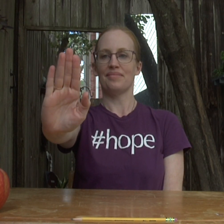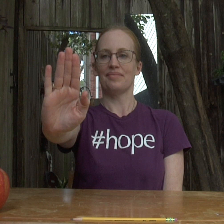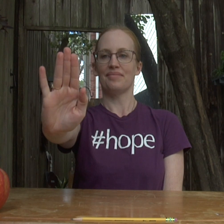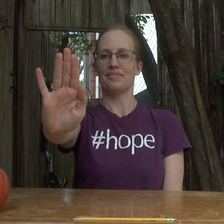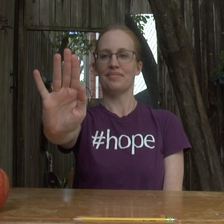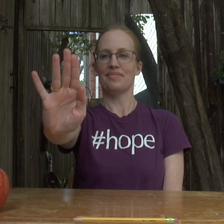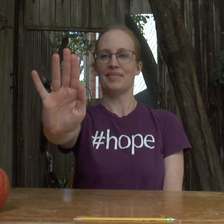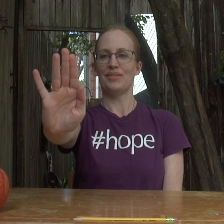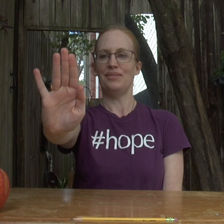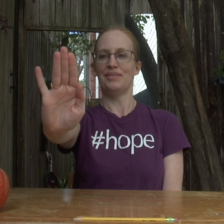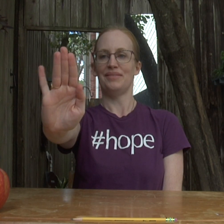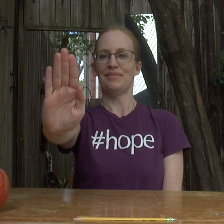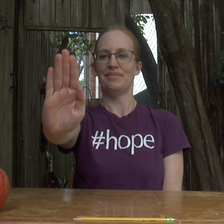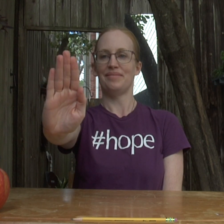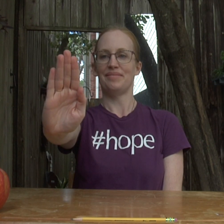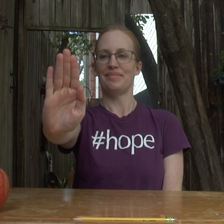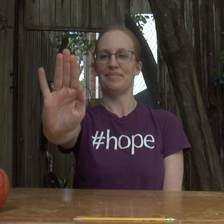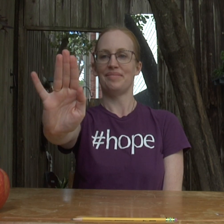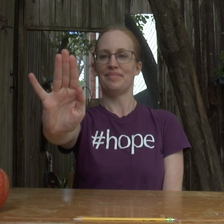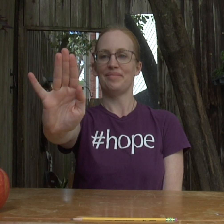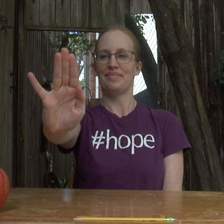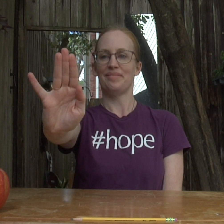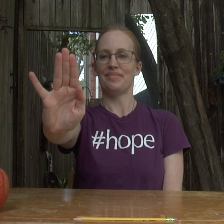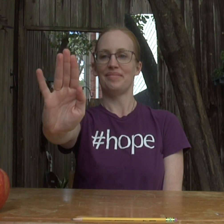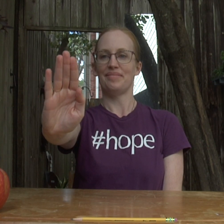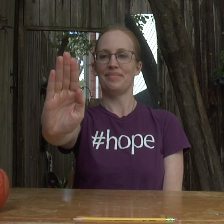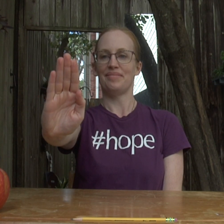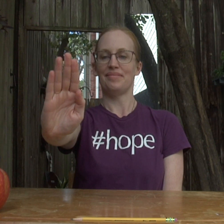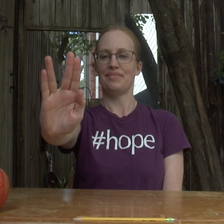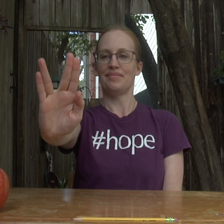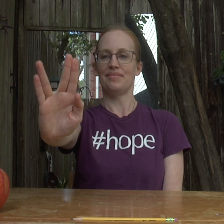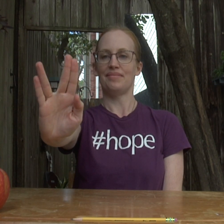a time all the way starting with our thumb down to our pinky and then all the way back